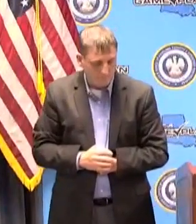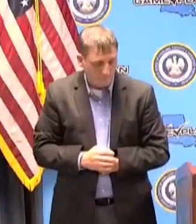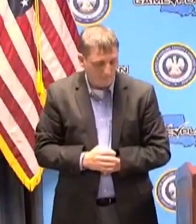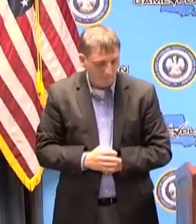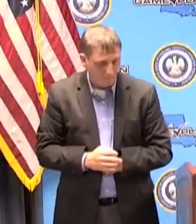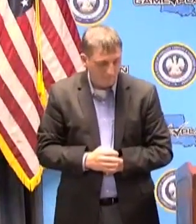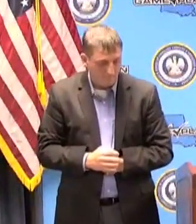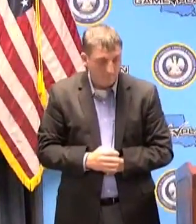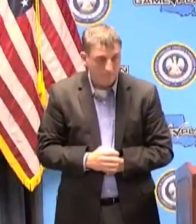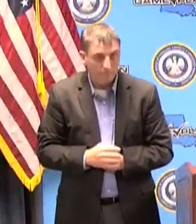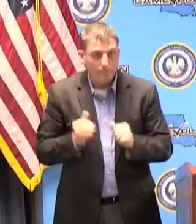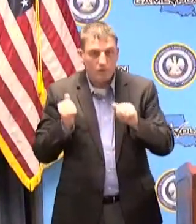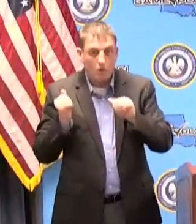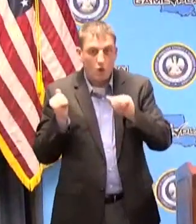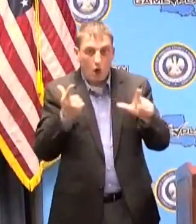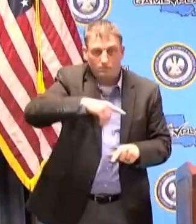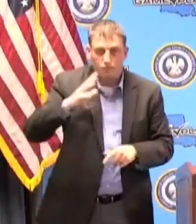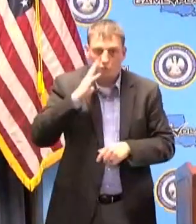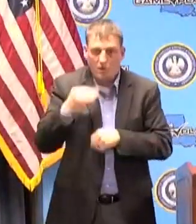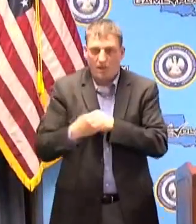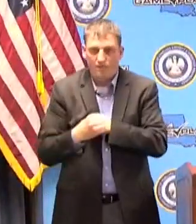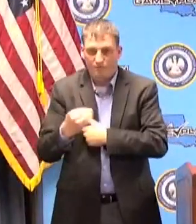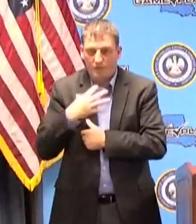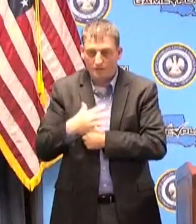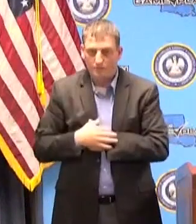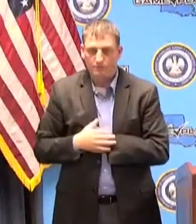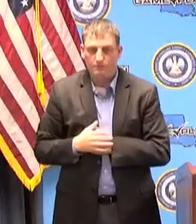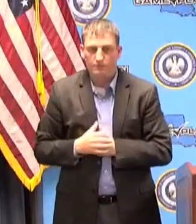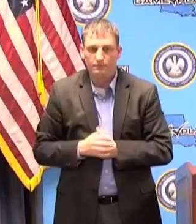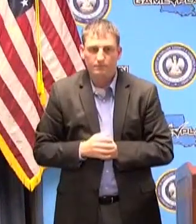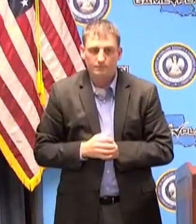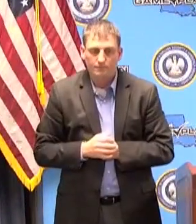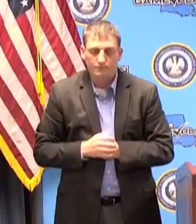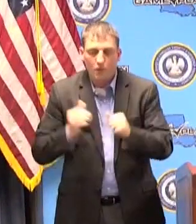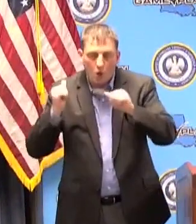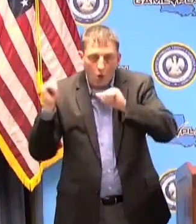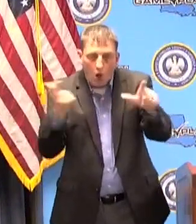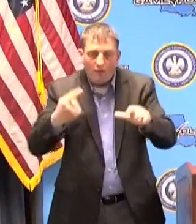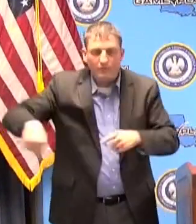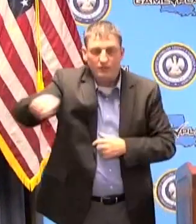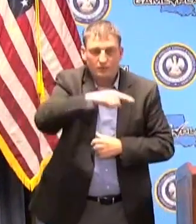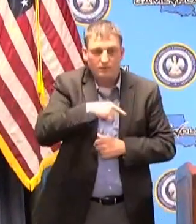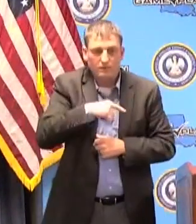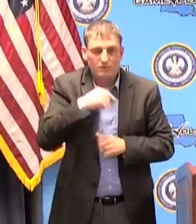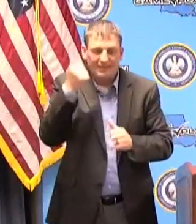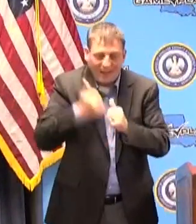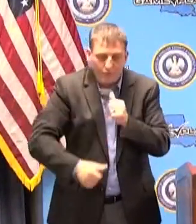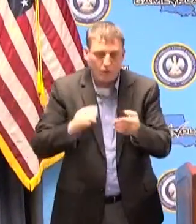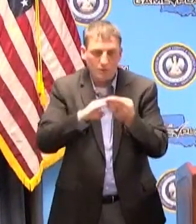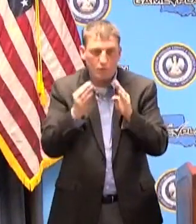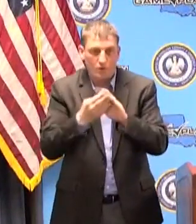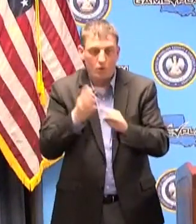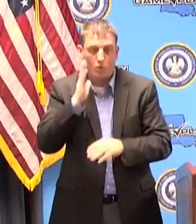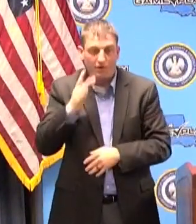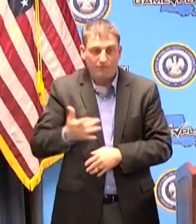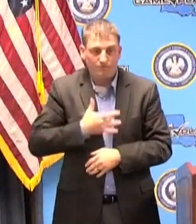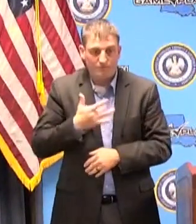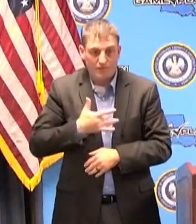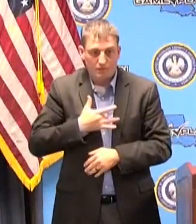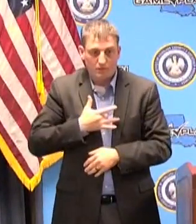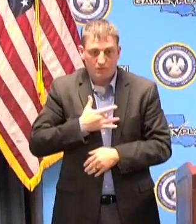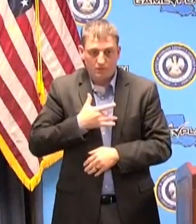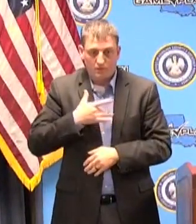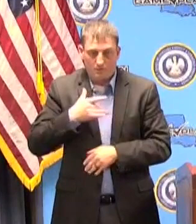all of us will be affected by this pandemic all of us in every community will feel the effects of the